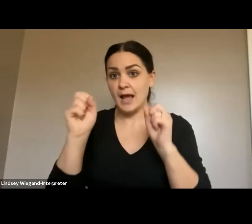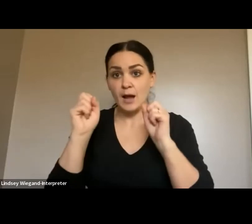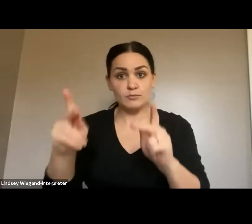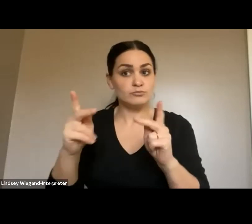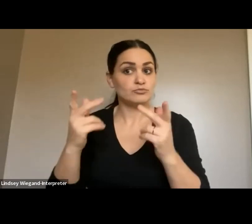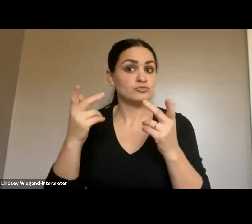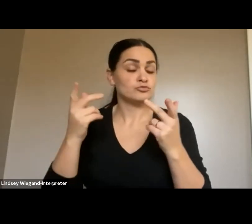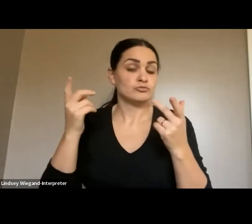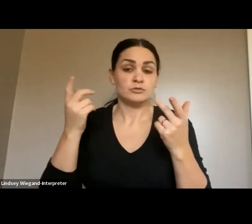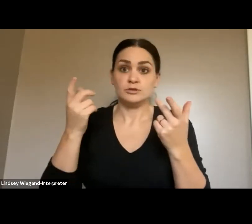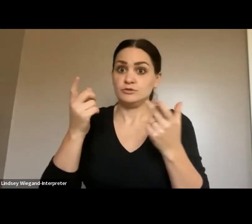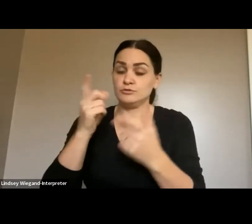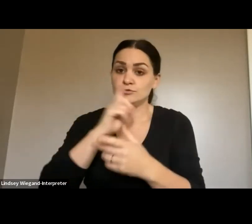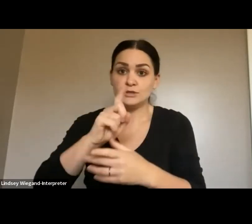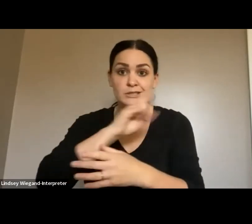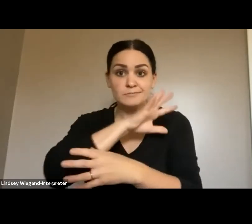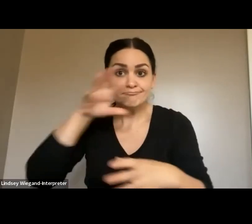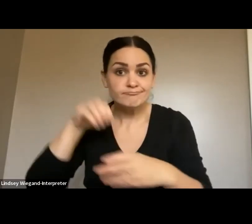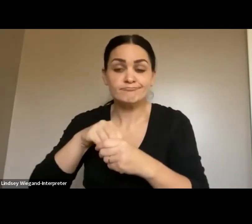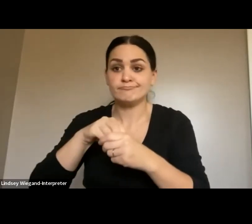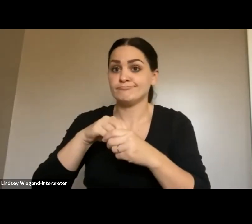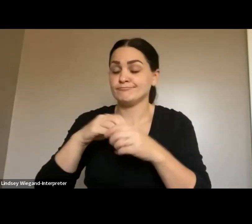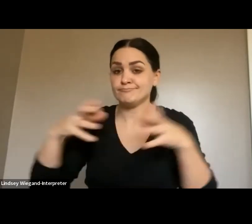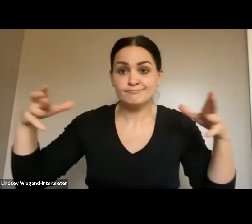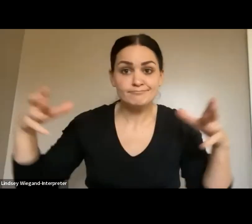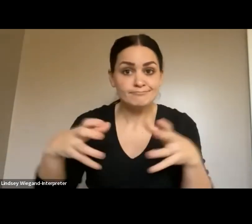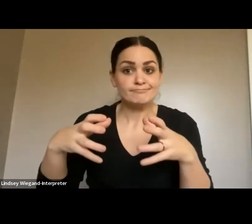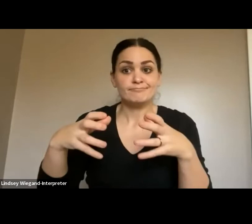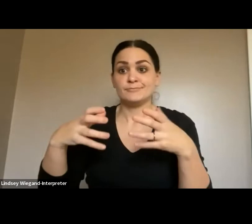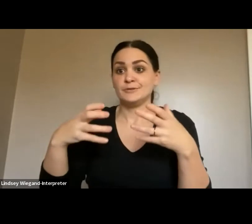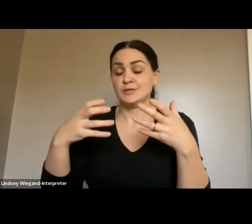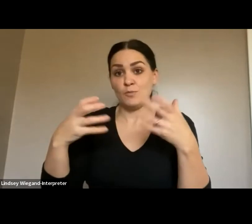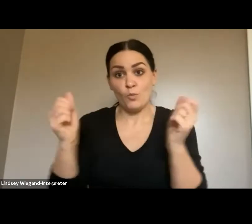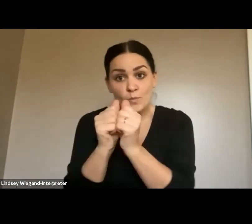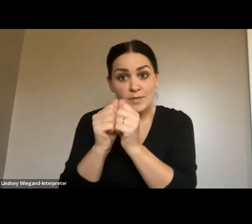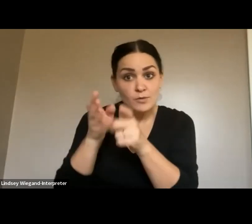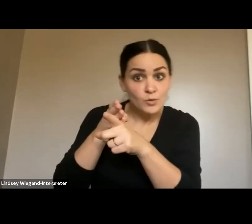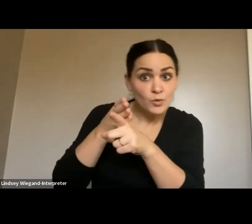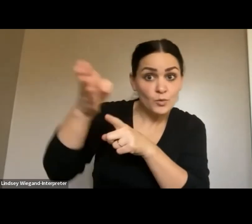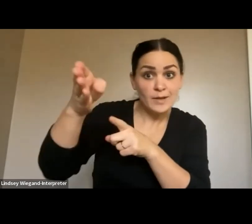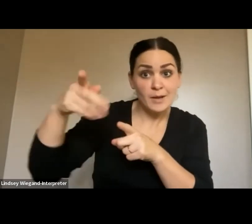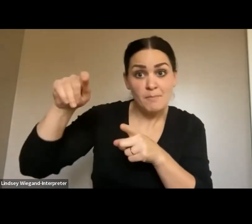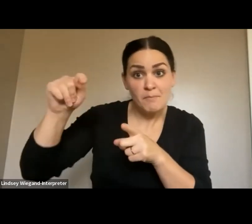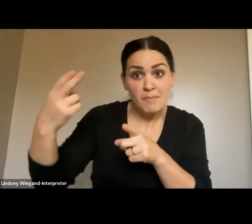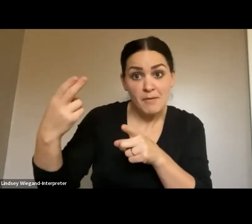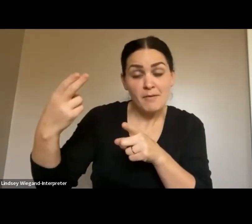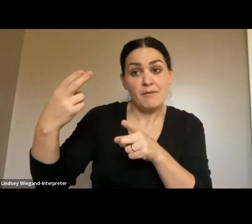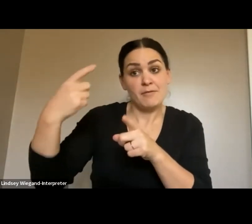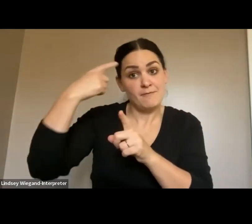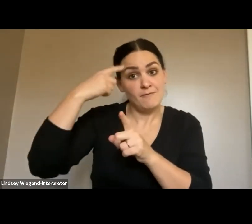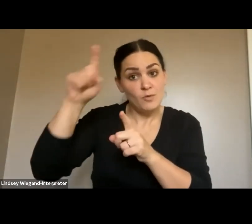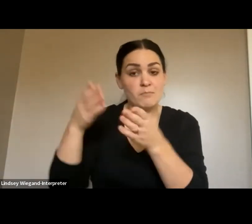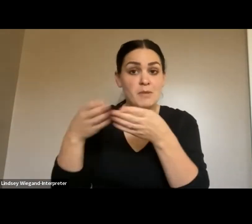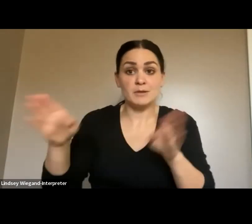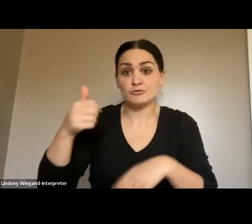any consortium that has a career path towards public transportation, I'm